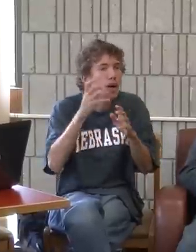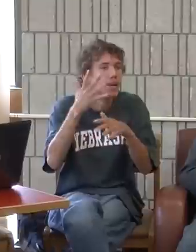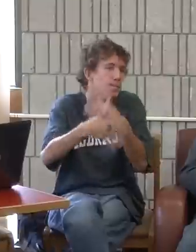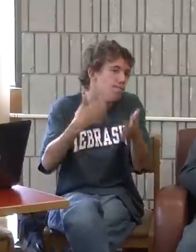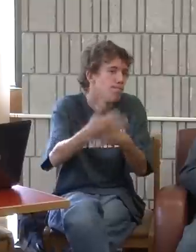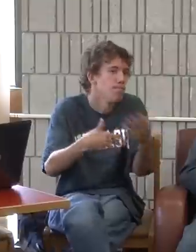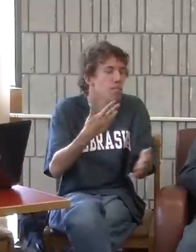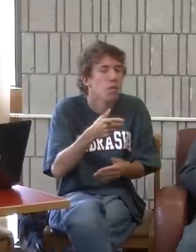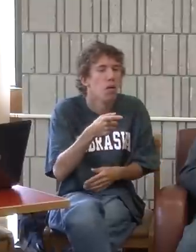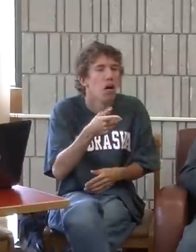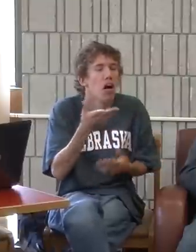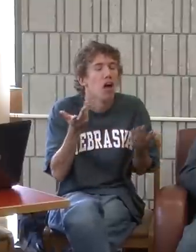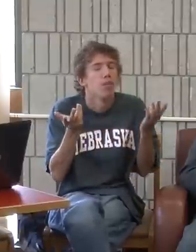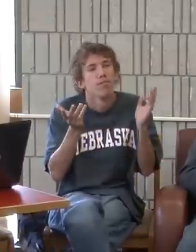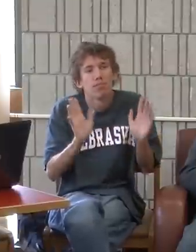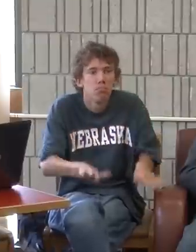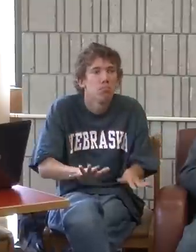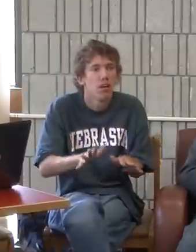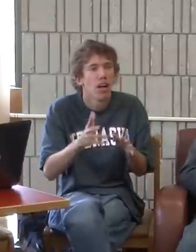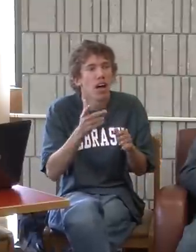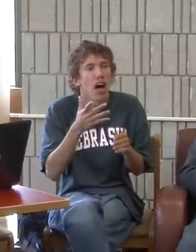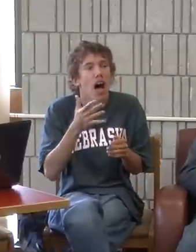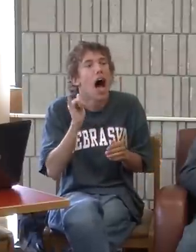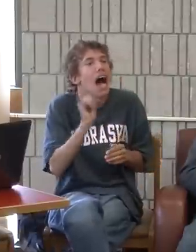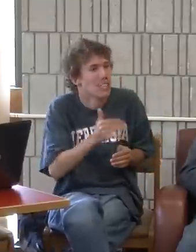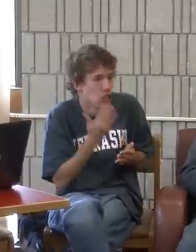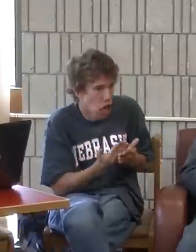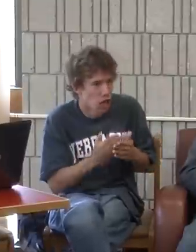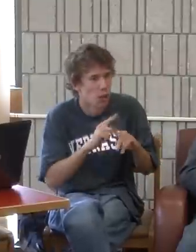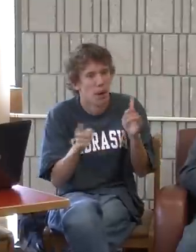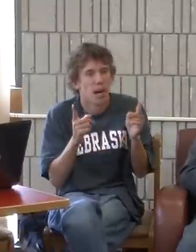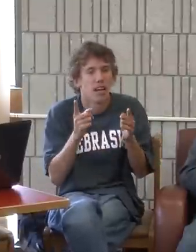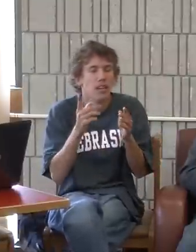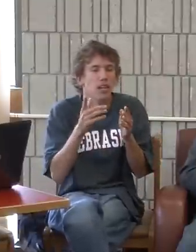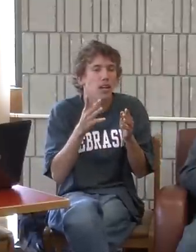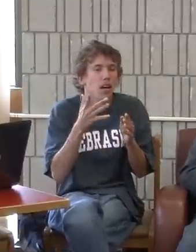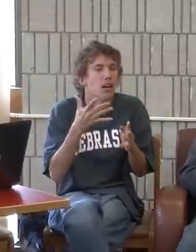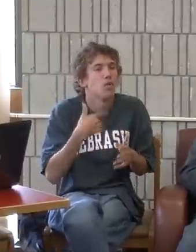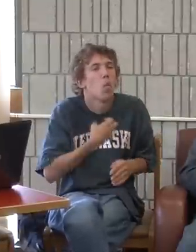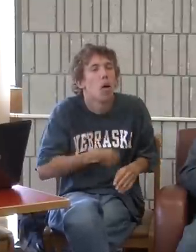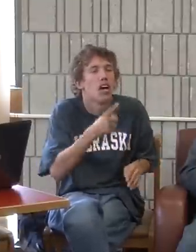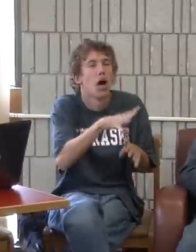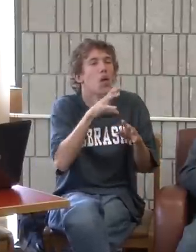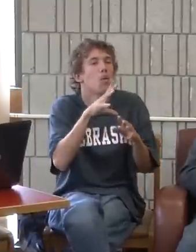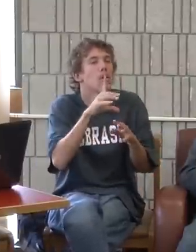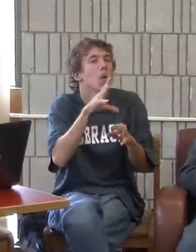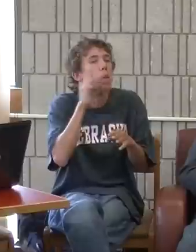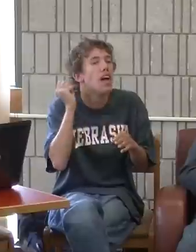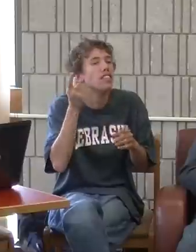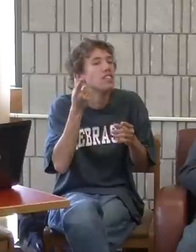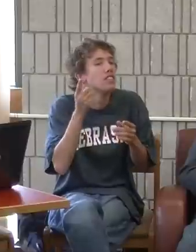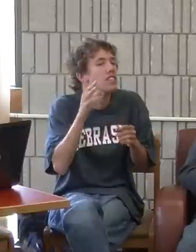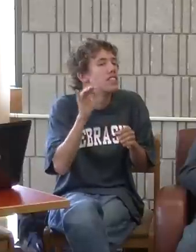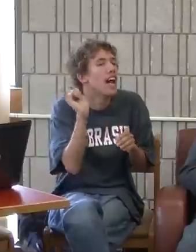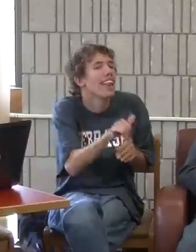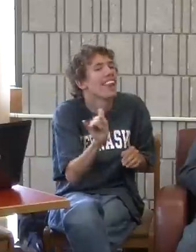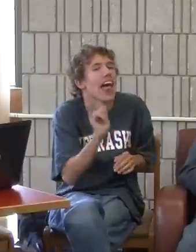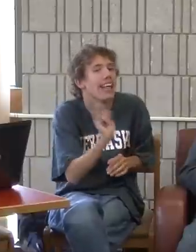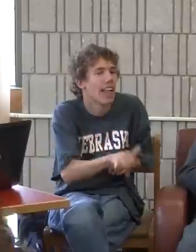the teacher did get used to me and was a bit more inclusive. And that was good, but I wish the teacher would